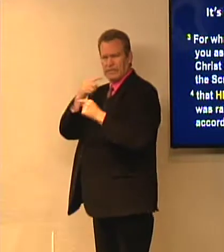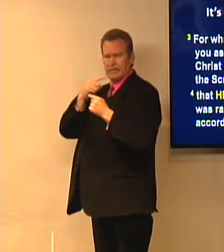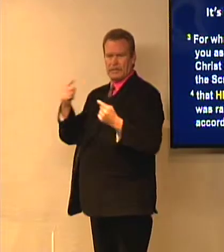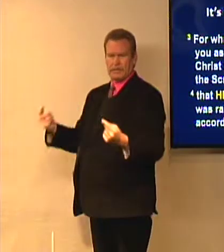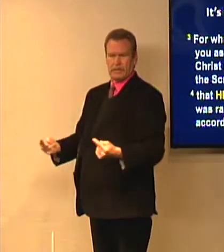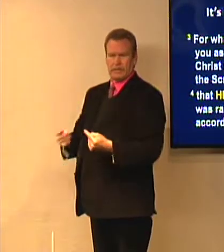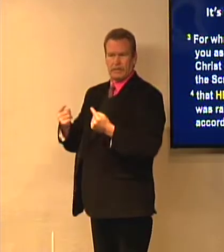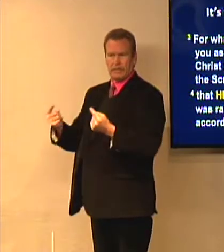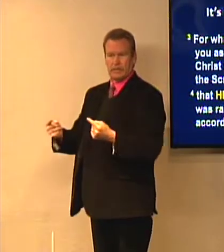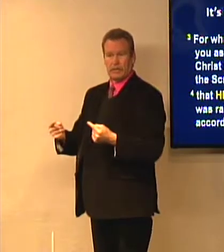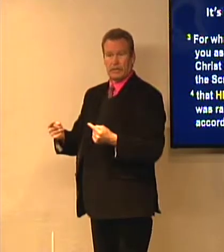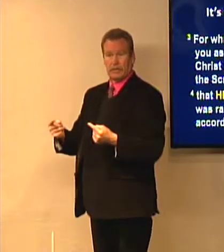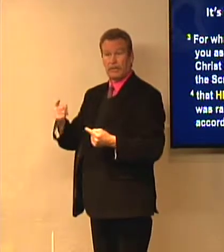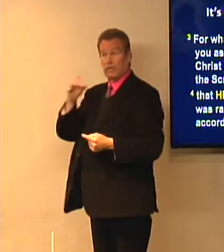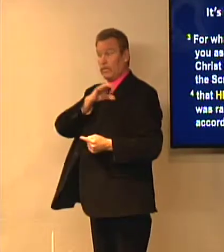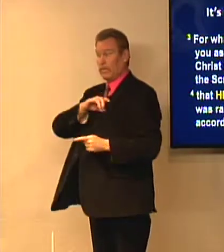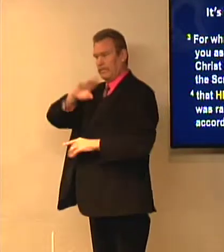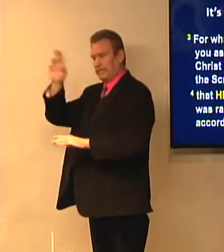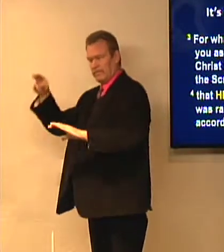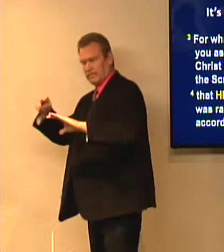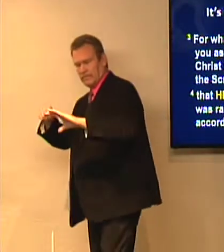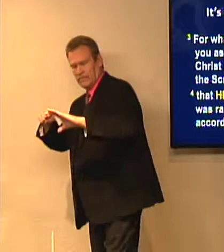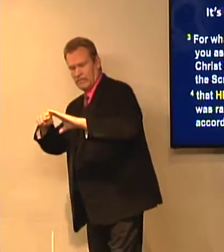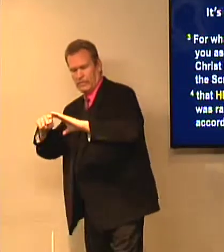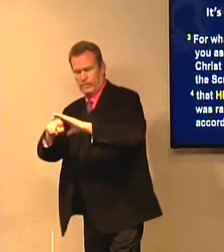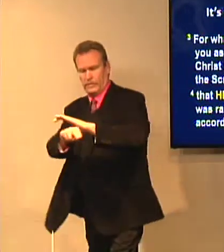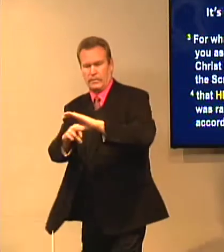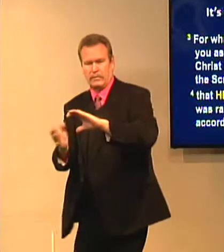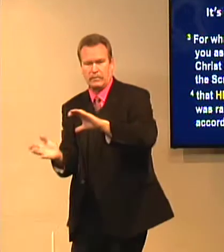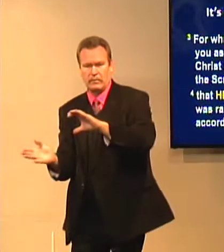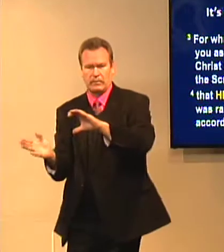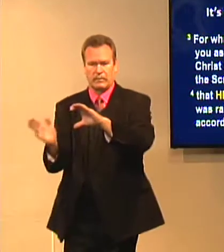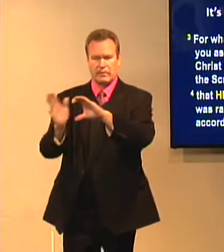Jesus Christ died for your sins. He was entombed.